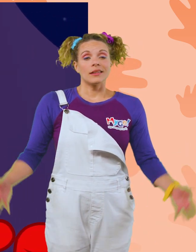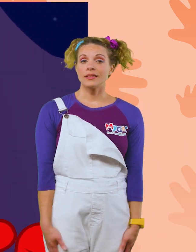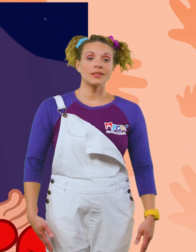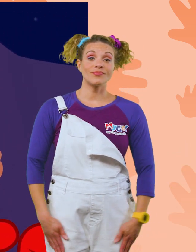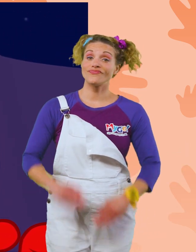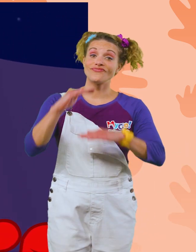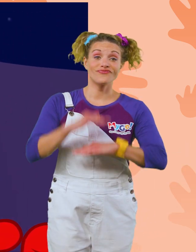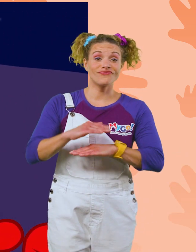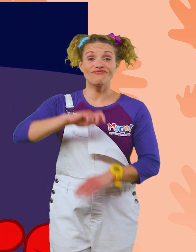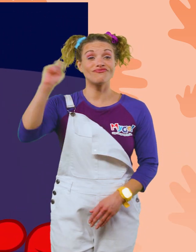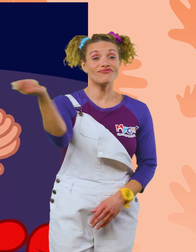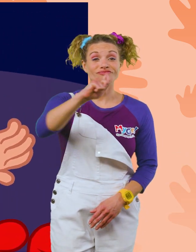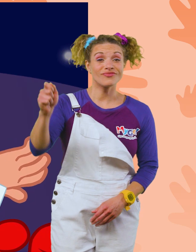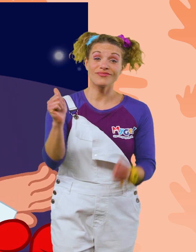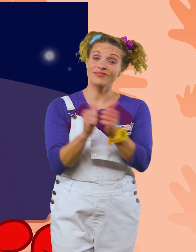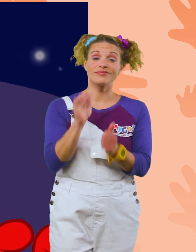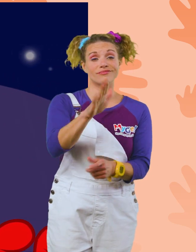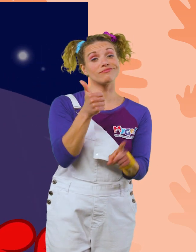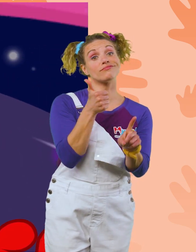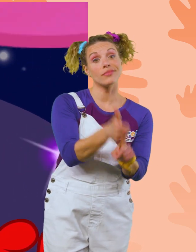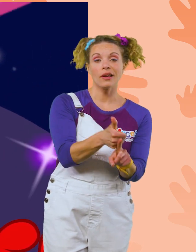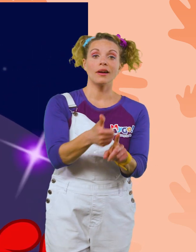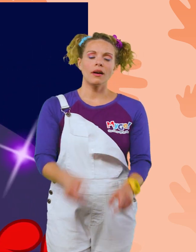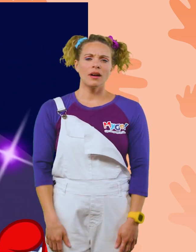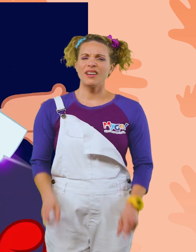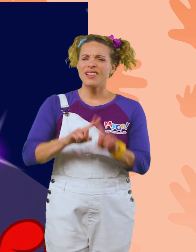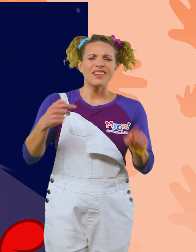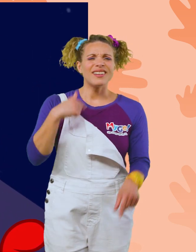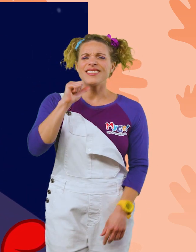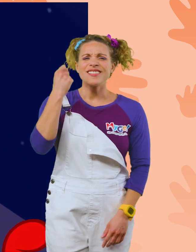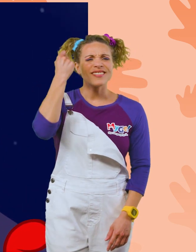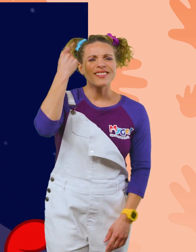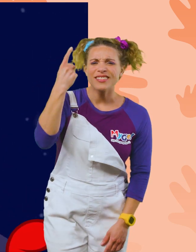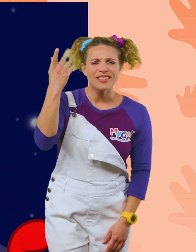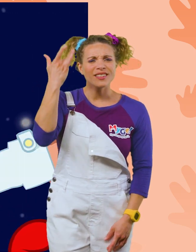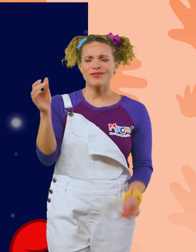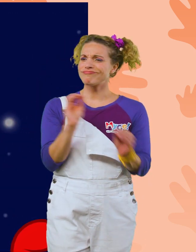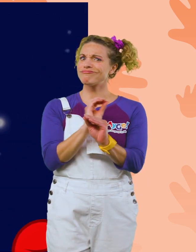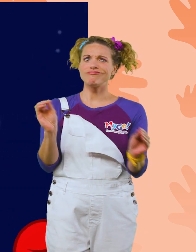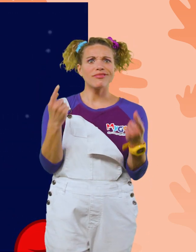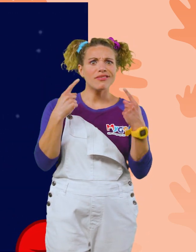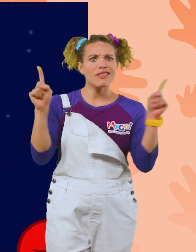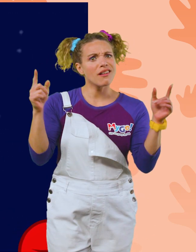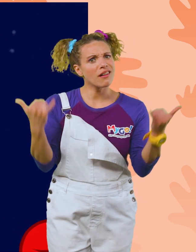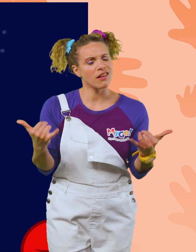Well, at least the sword is back with its owner. But I don't understand why nothing works today.